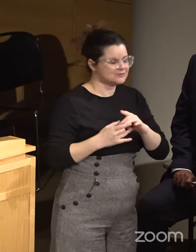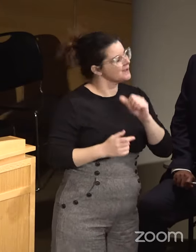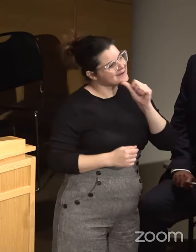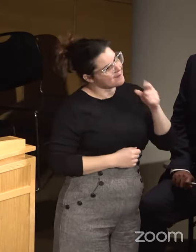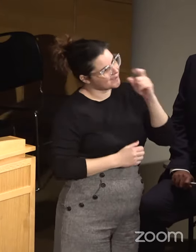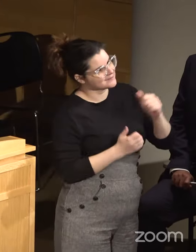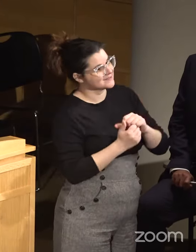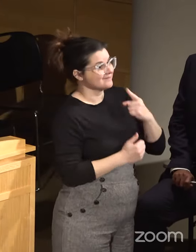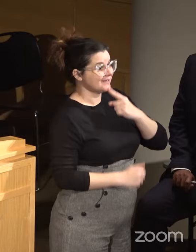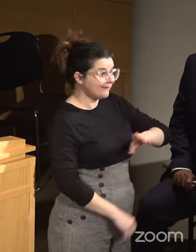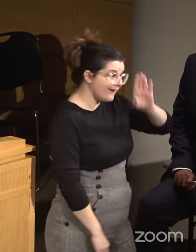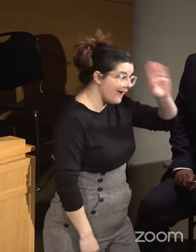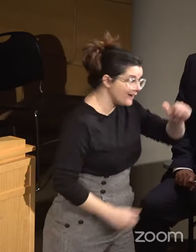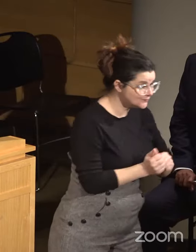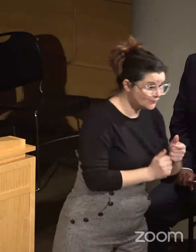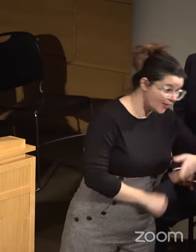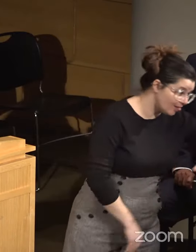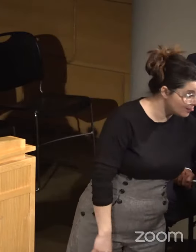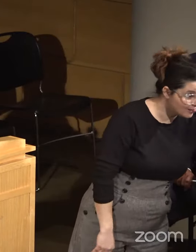I came to say hi to you.